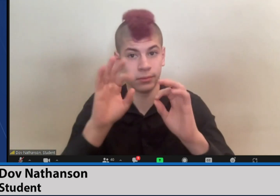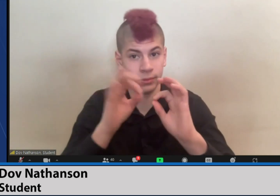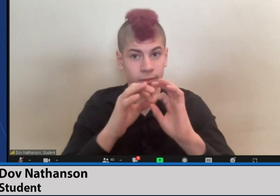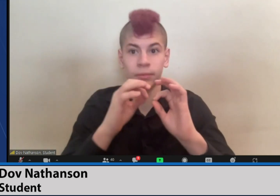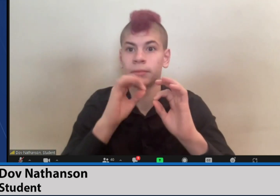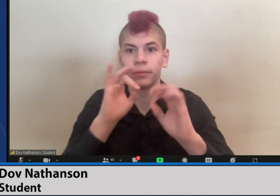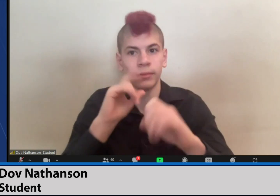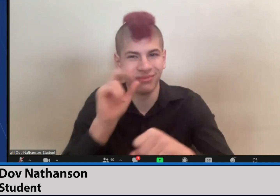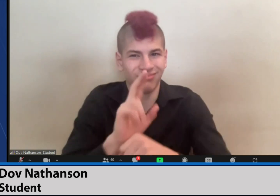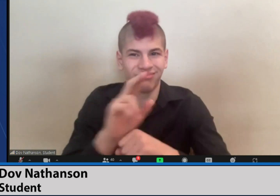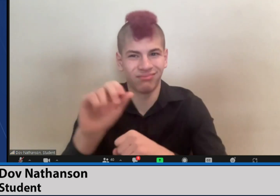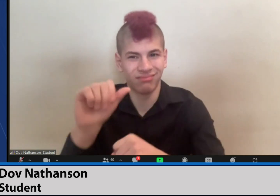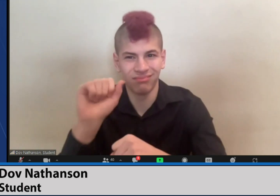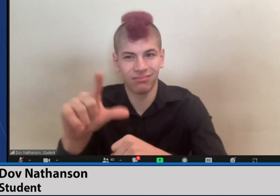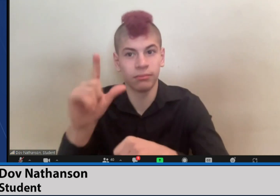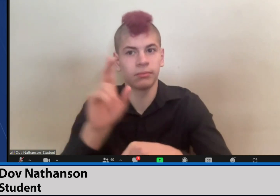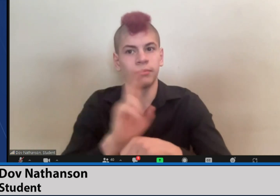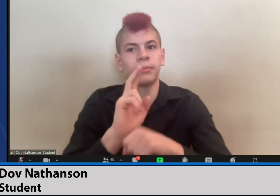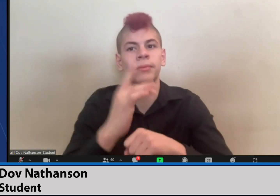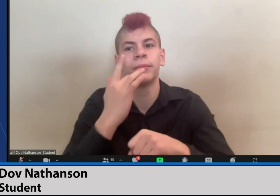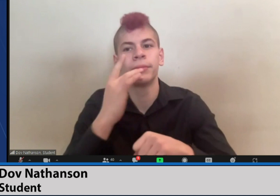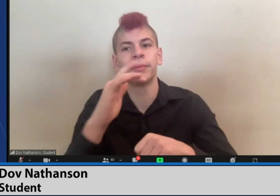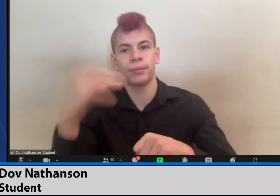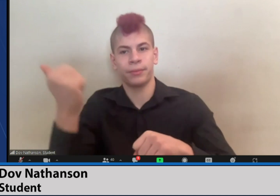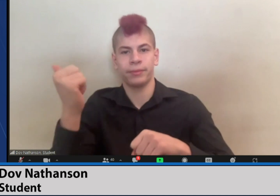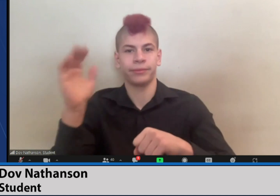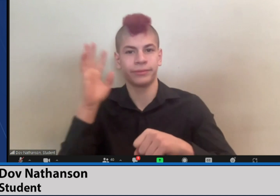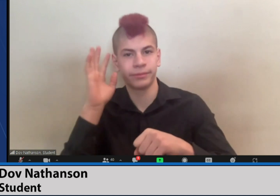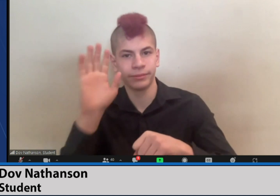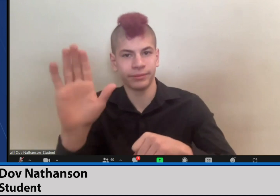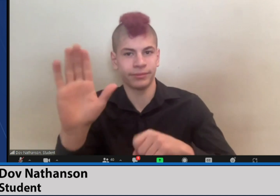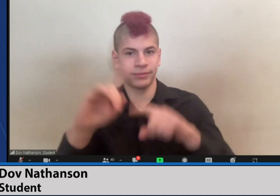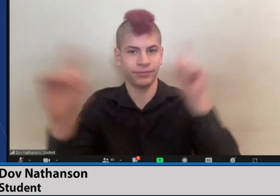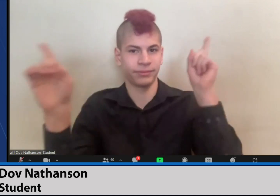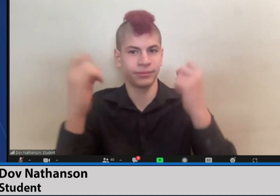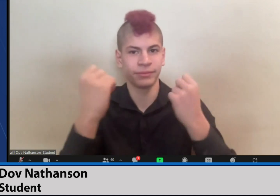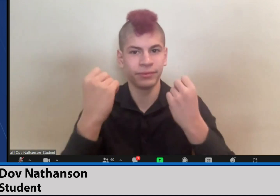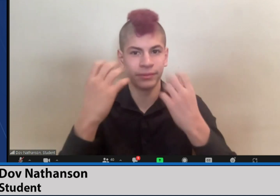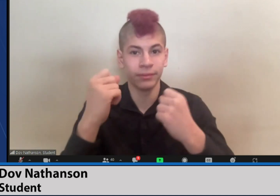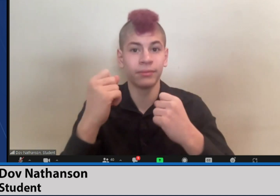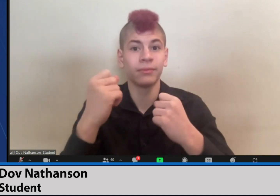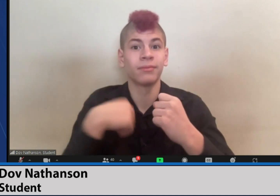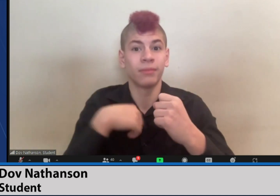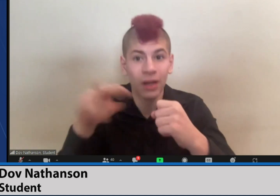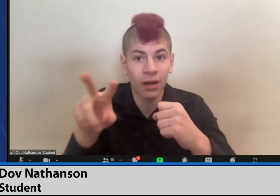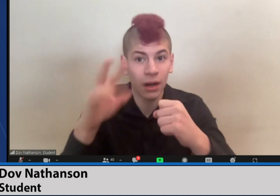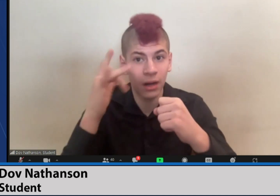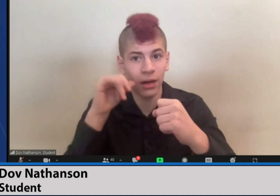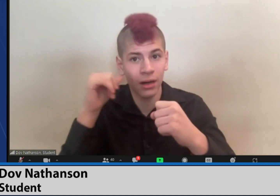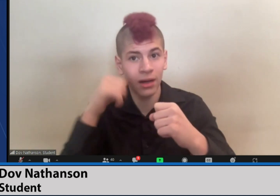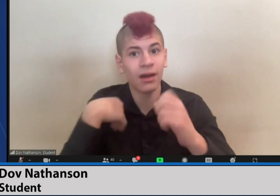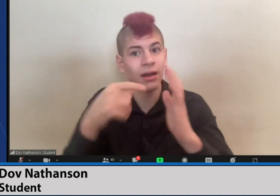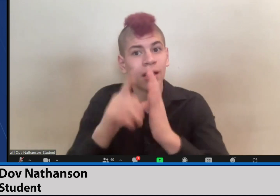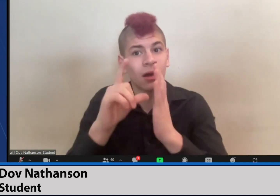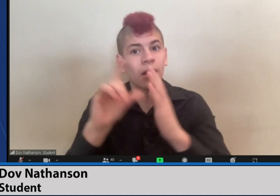Being denied the support that should be provided for me caused me to unnecessarily struggle academically